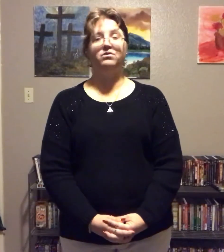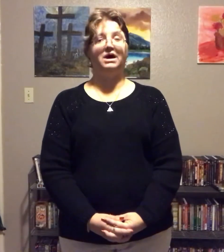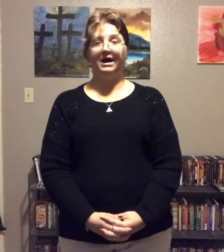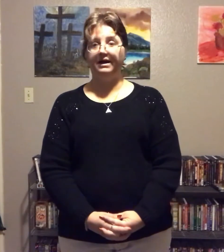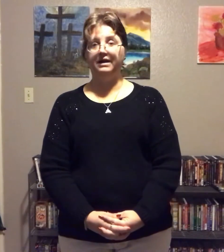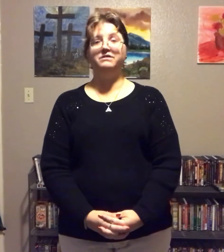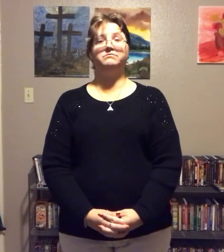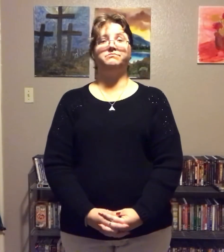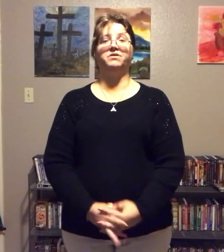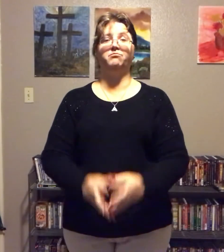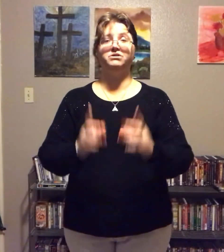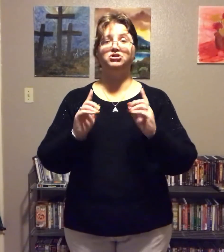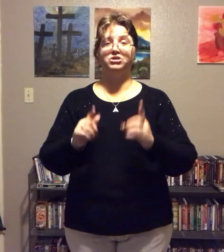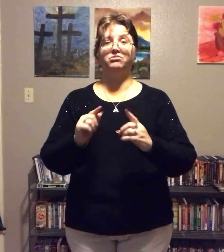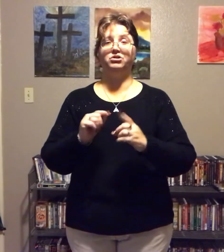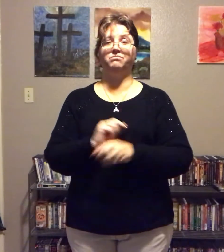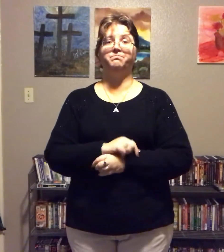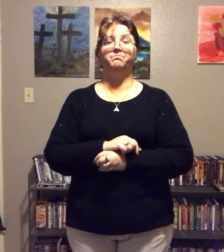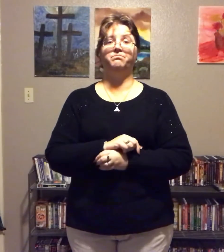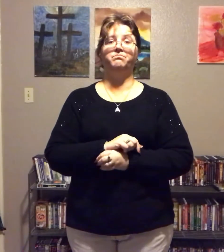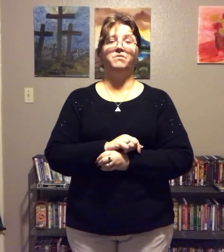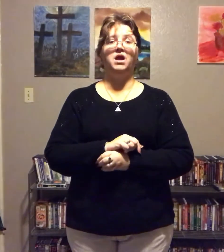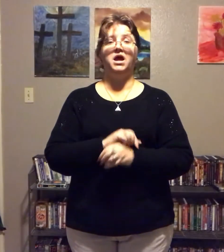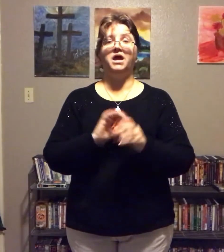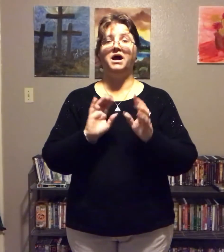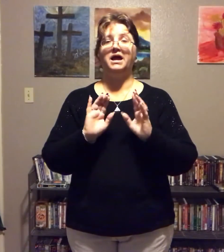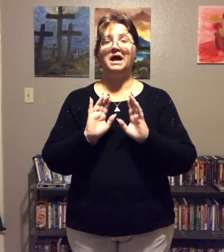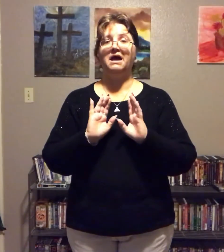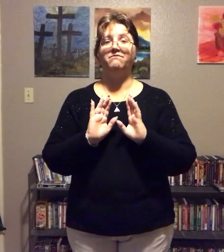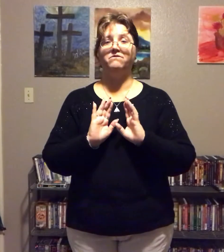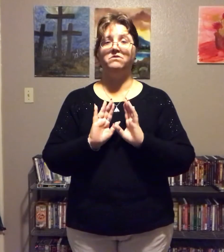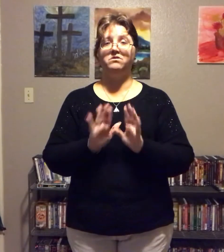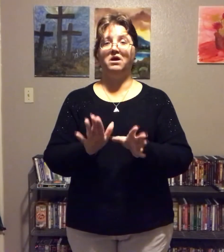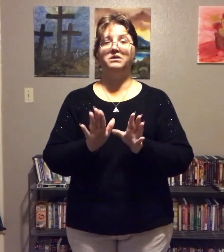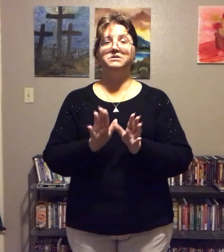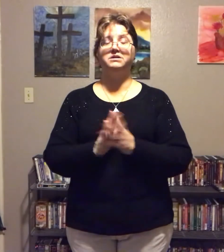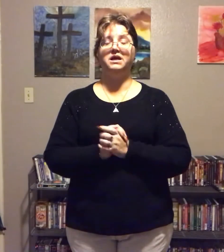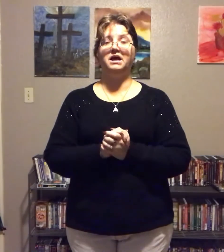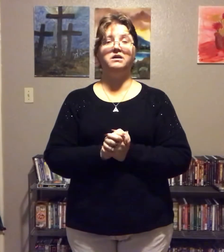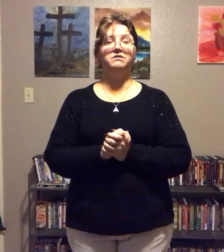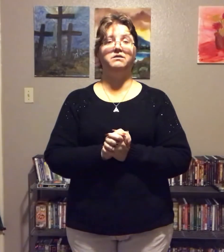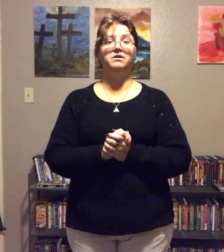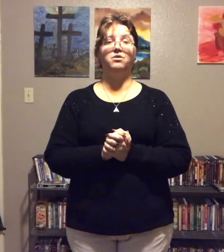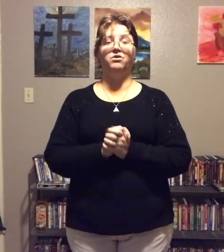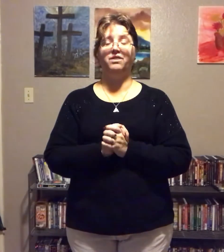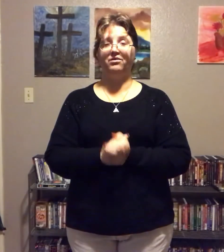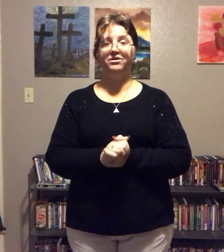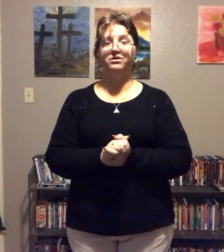I eat. I've been showing you. And I have not ate without the